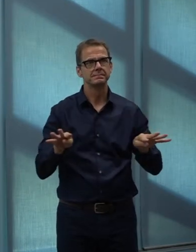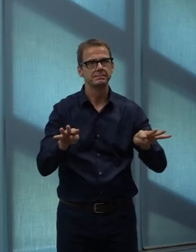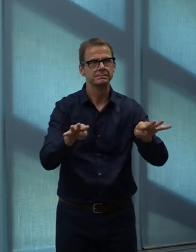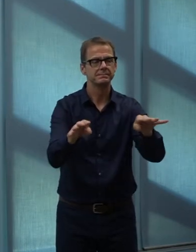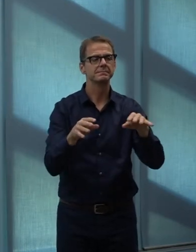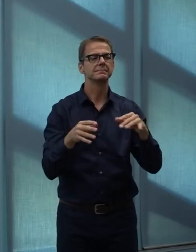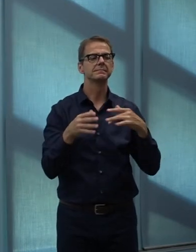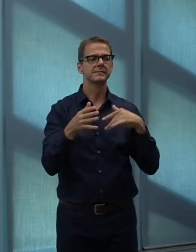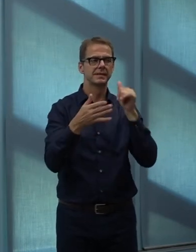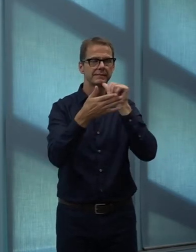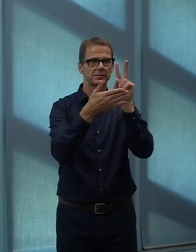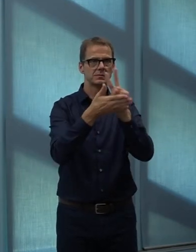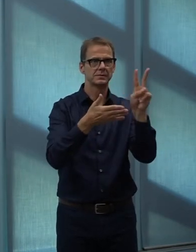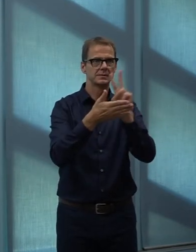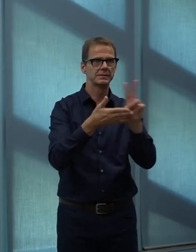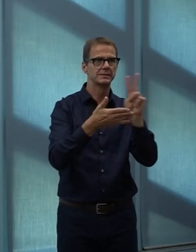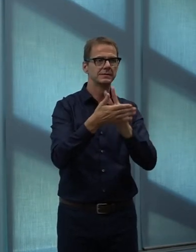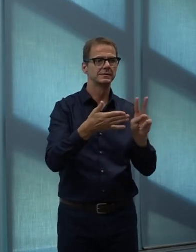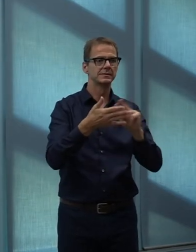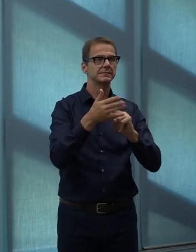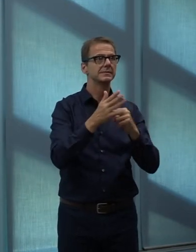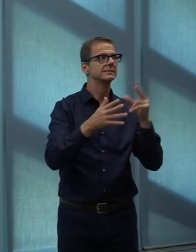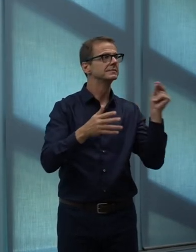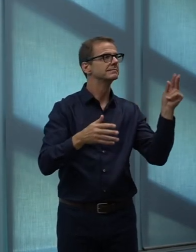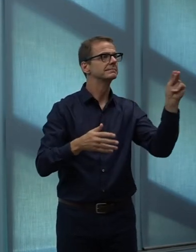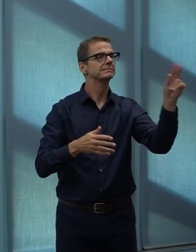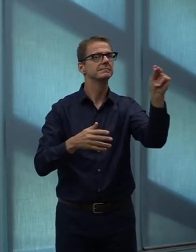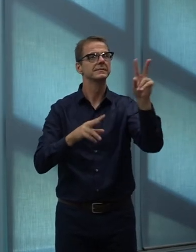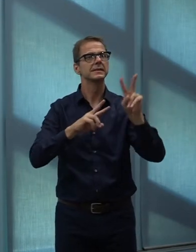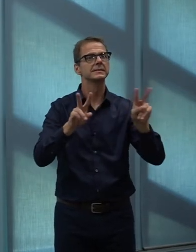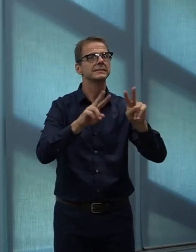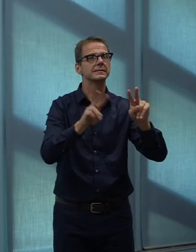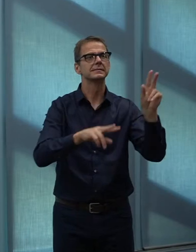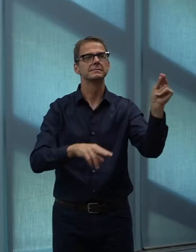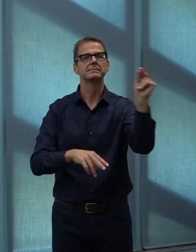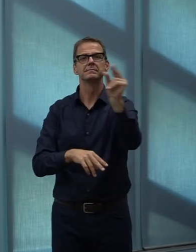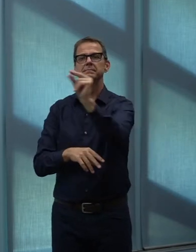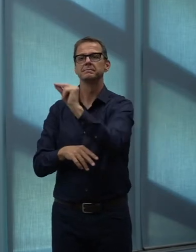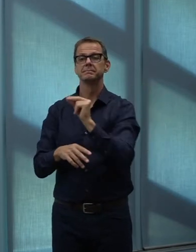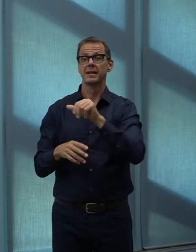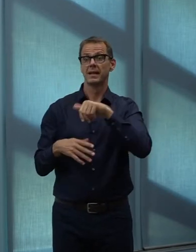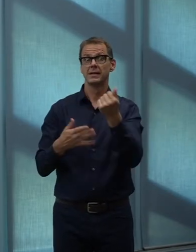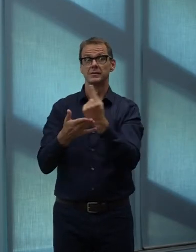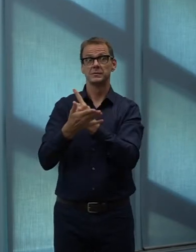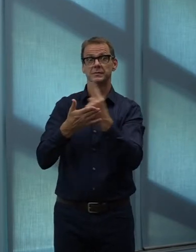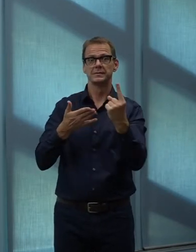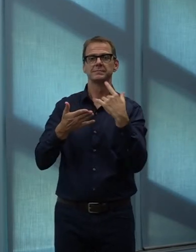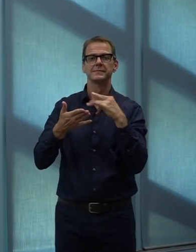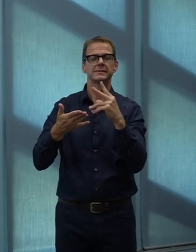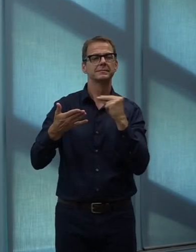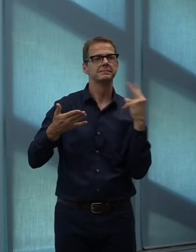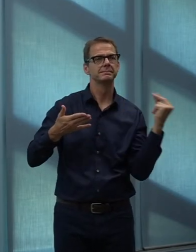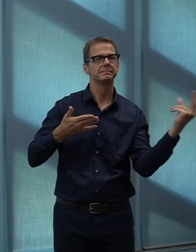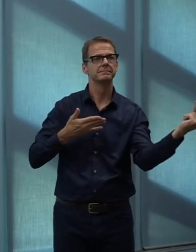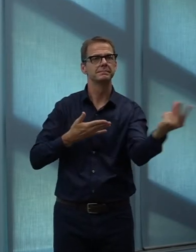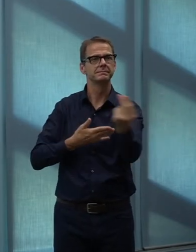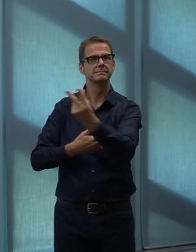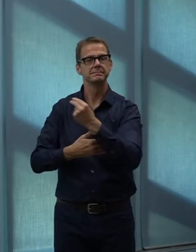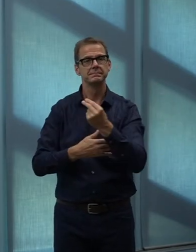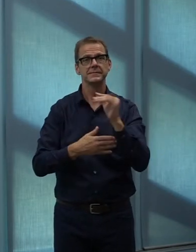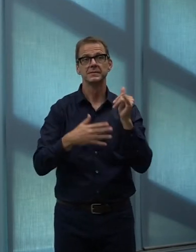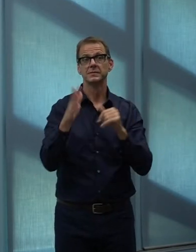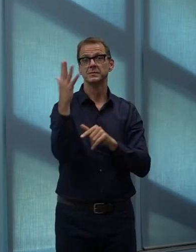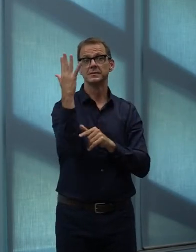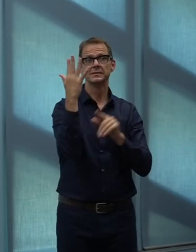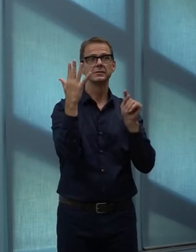weekly mowing. All turf inventory will receive one cycle of trimming around trees and objects per year, and a continuation